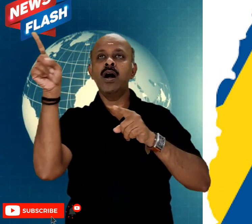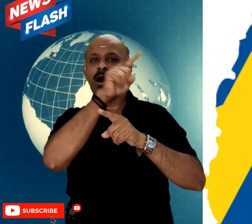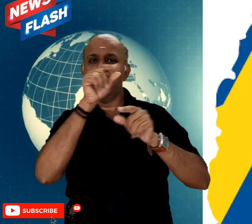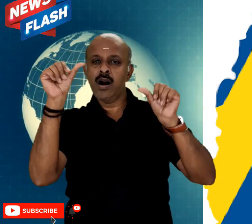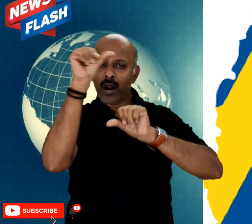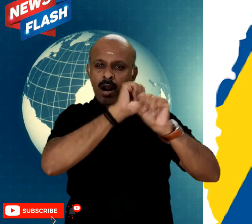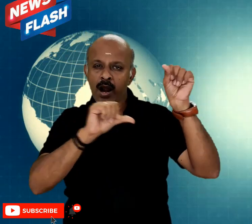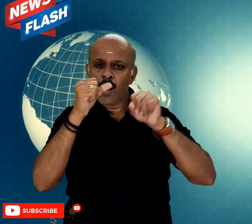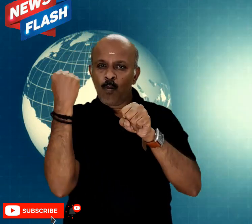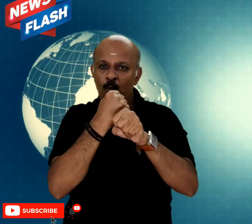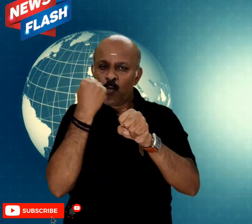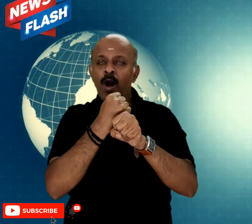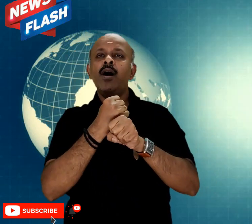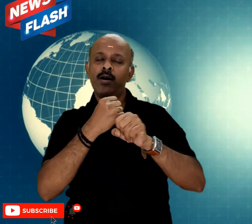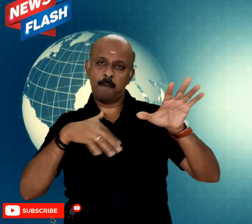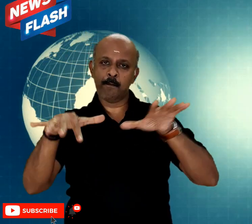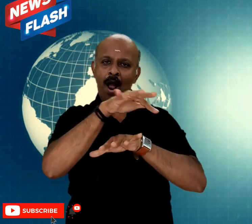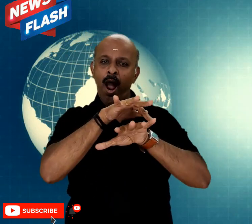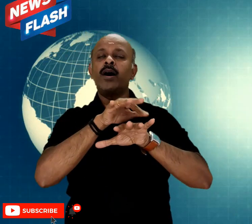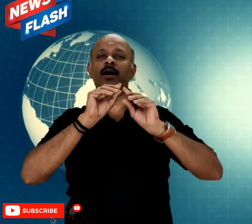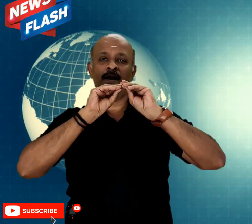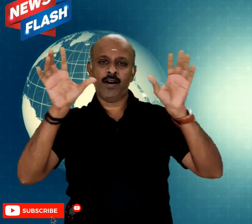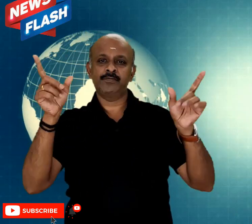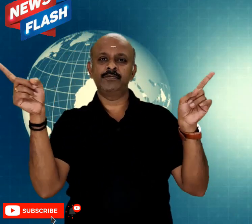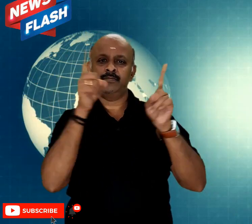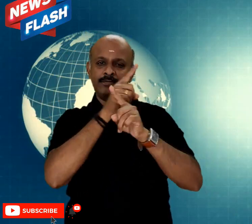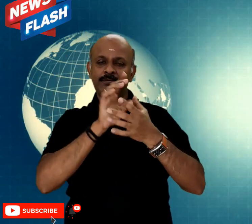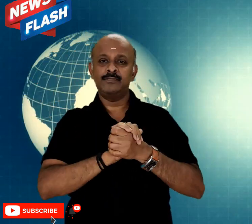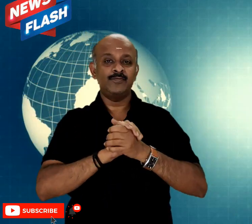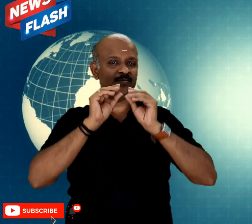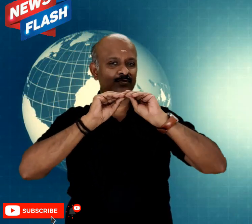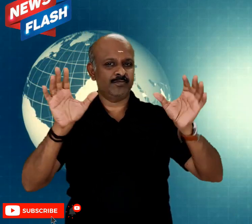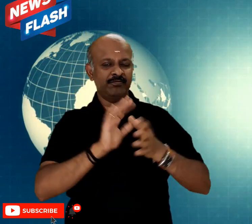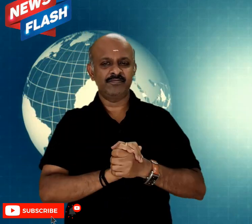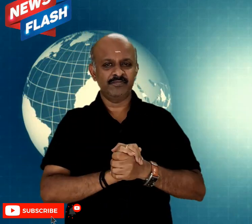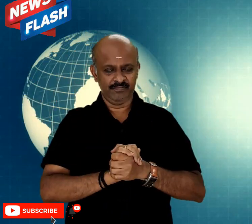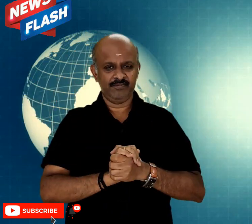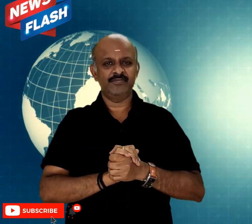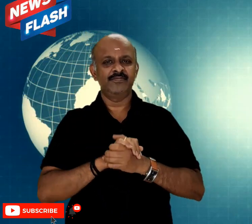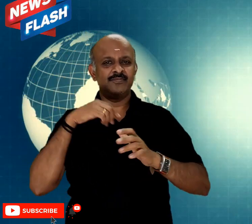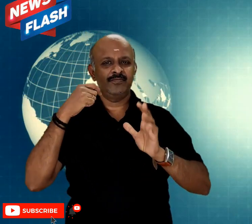-based Serum Institute of India. This has been a huge relief for all over the world.